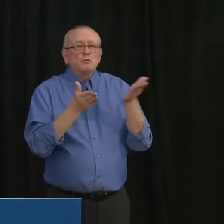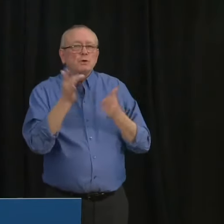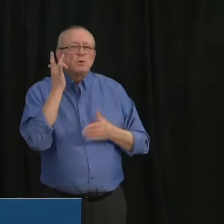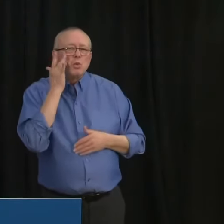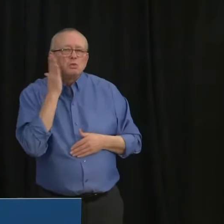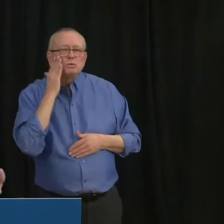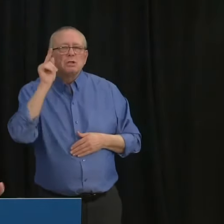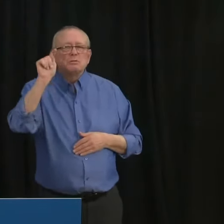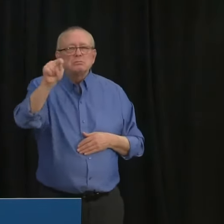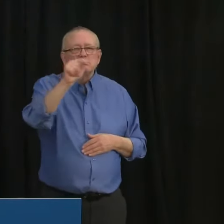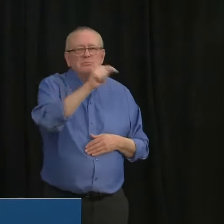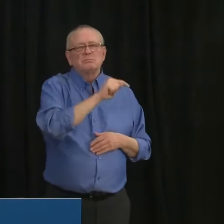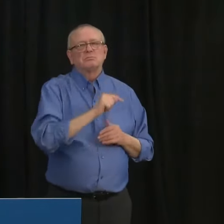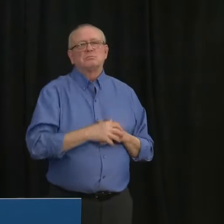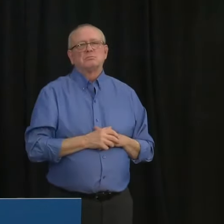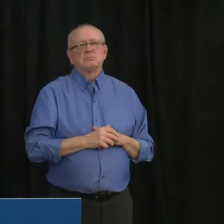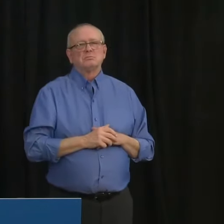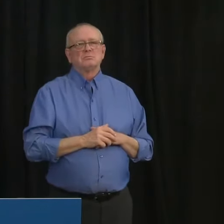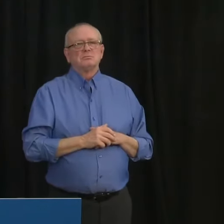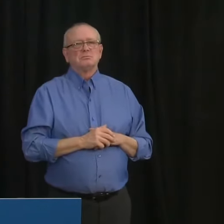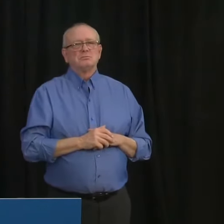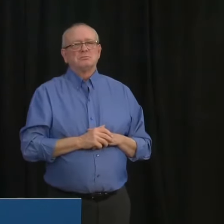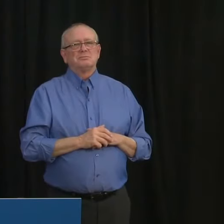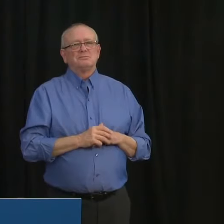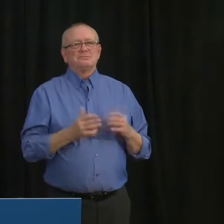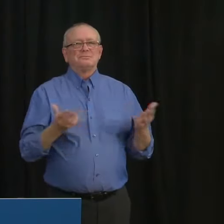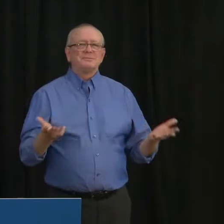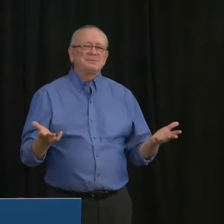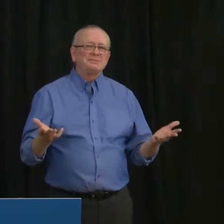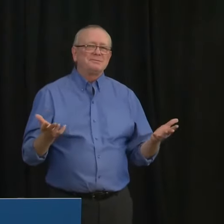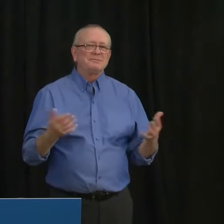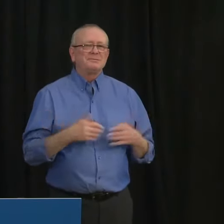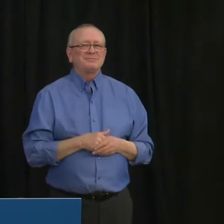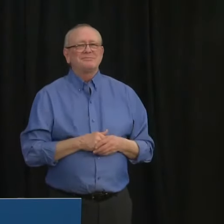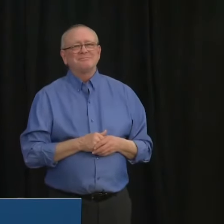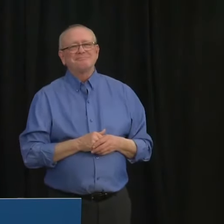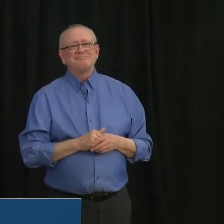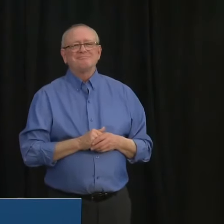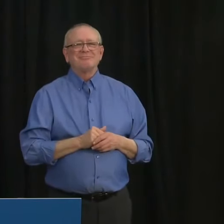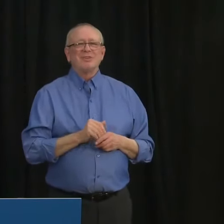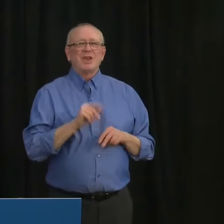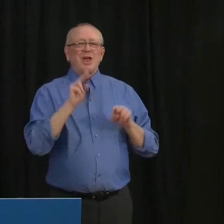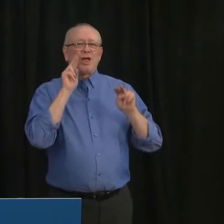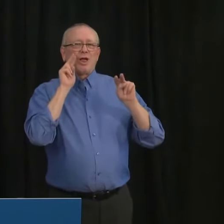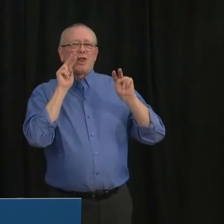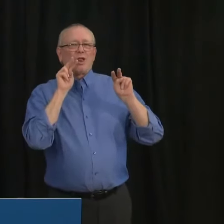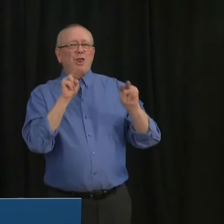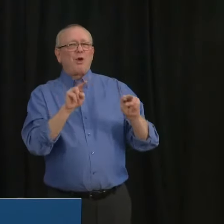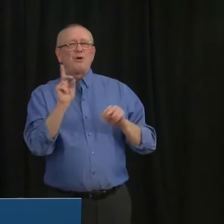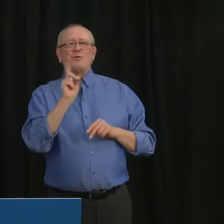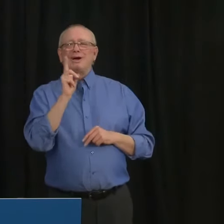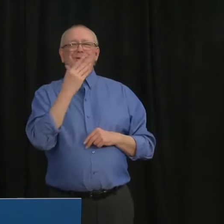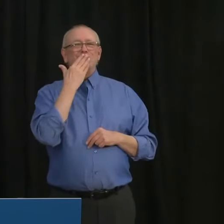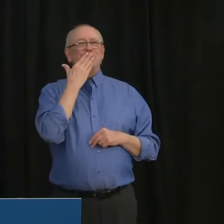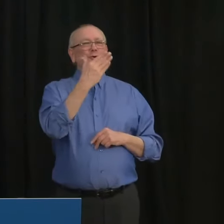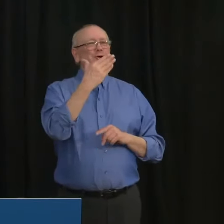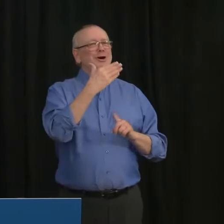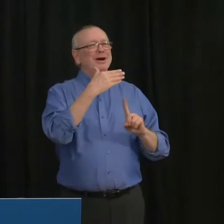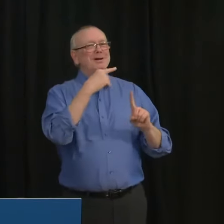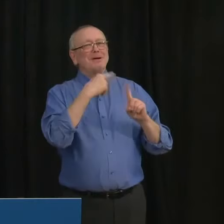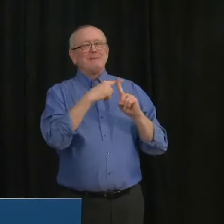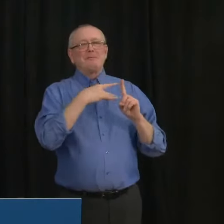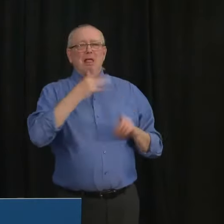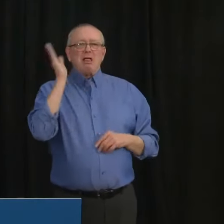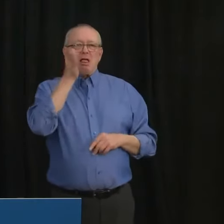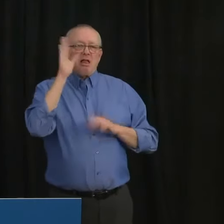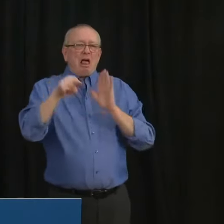to say you know we've got to find little bits of positive developments and good news here. Uh some of you may